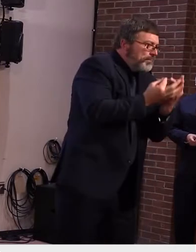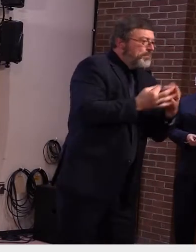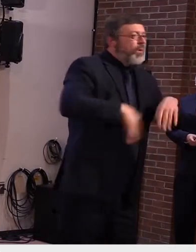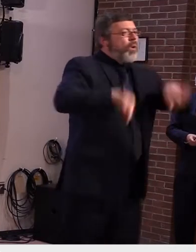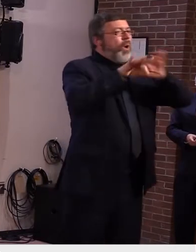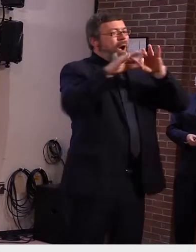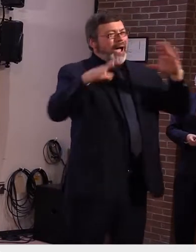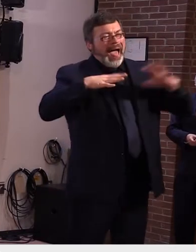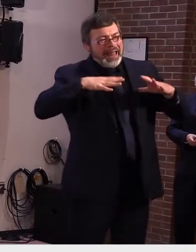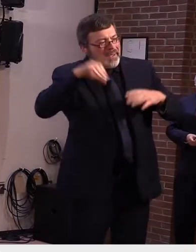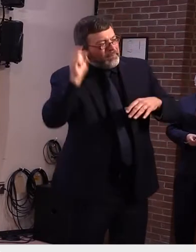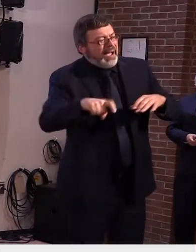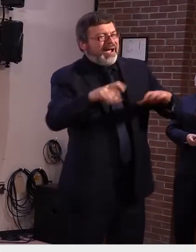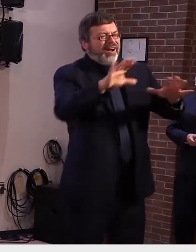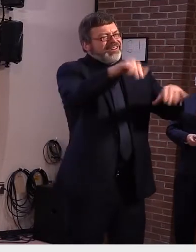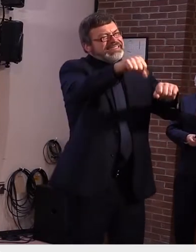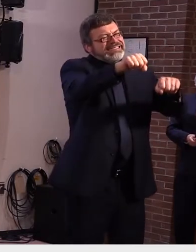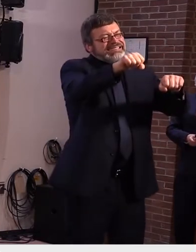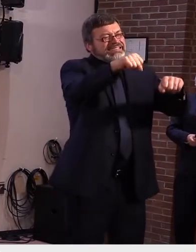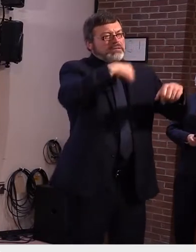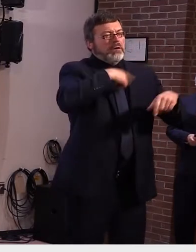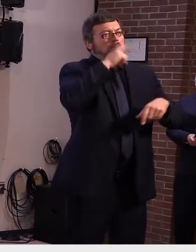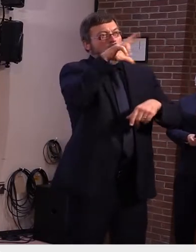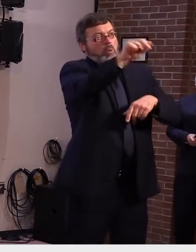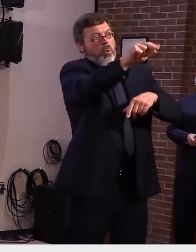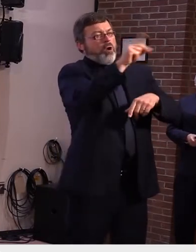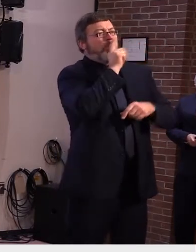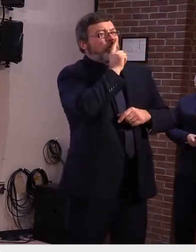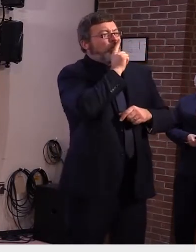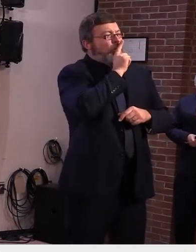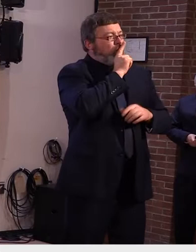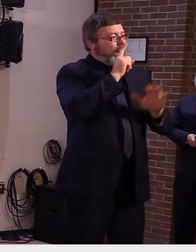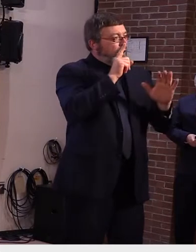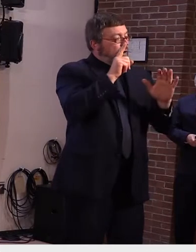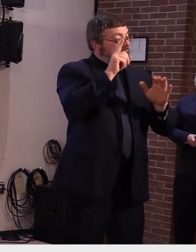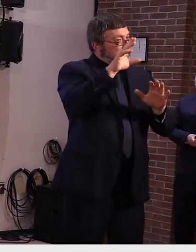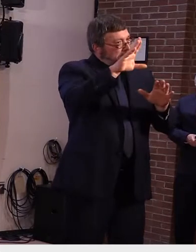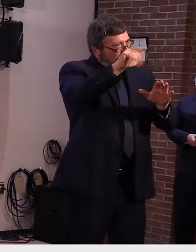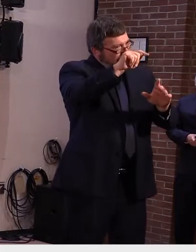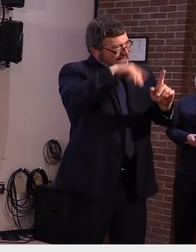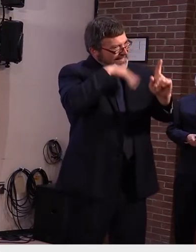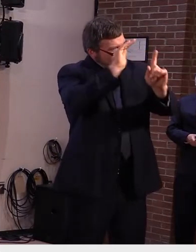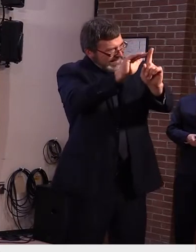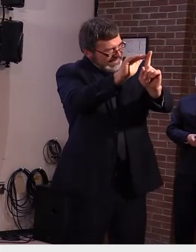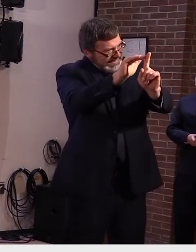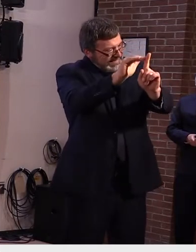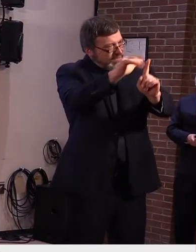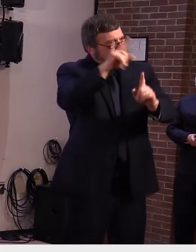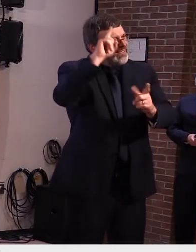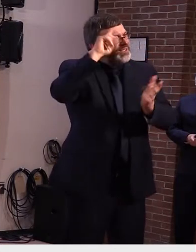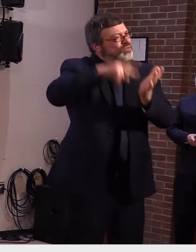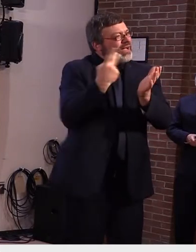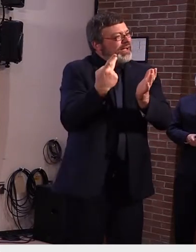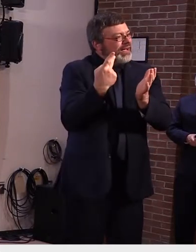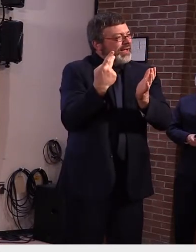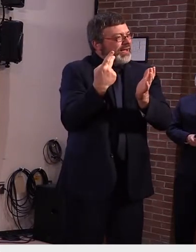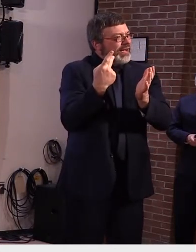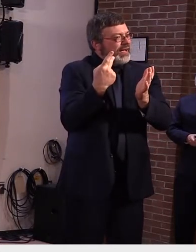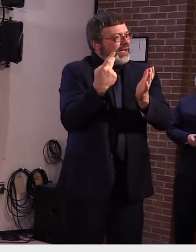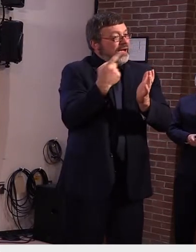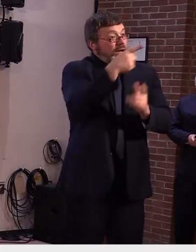important that we also acknowledge the public health implications and factor those into our decision-making this year when we can.